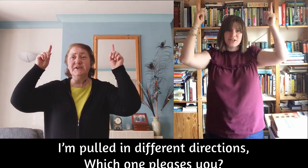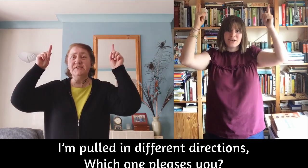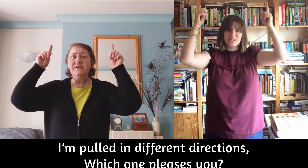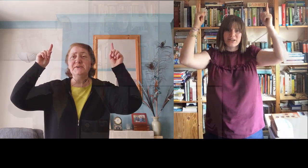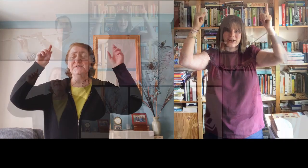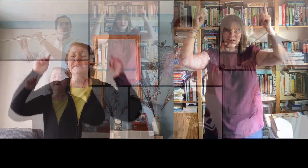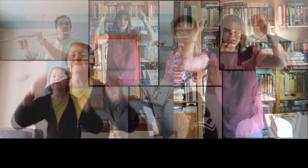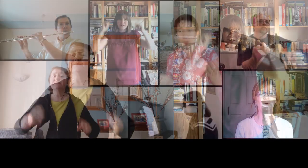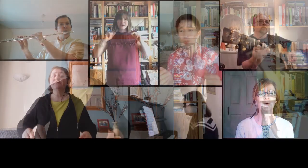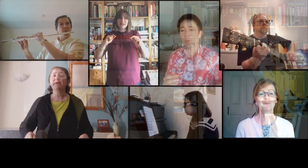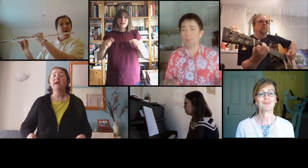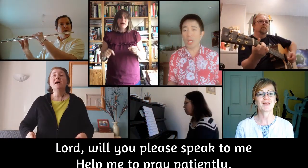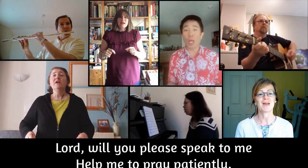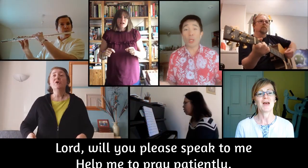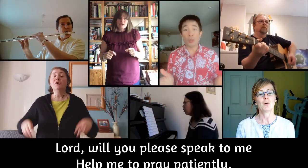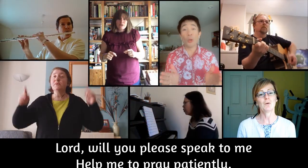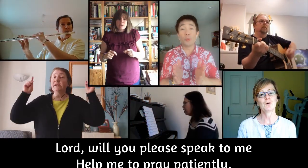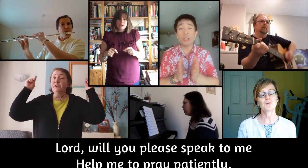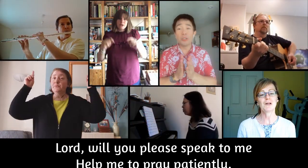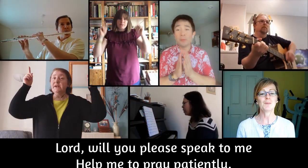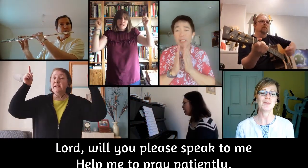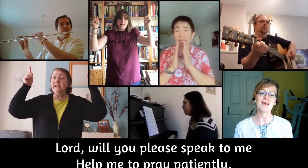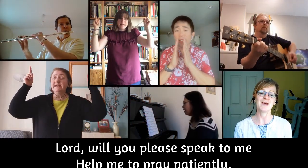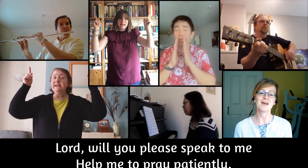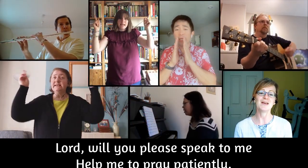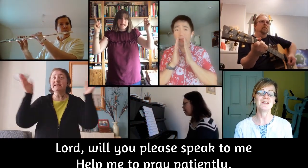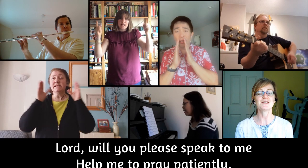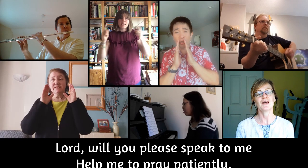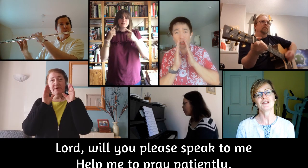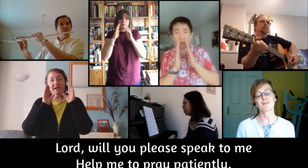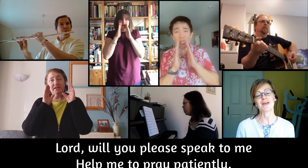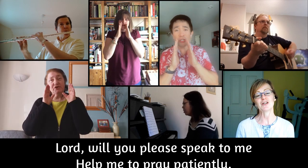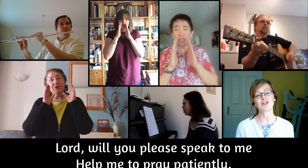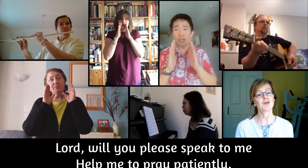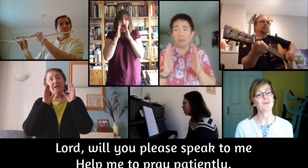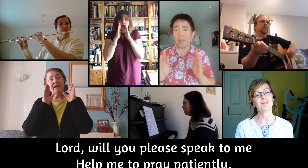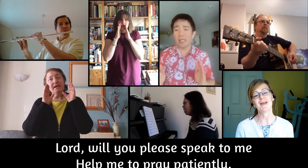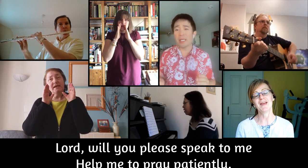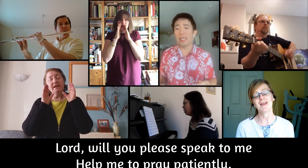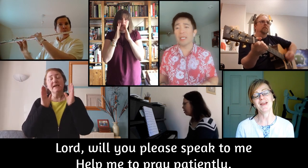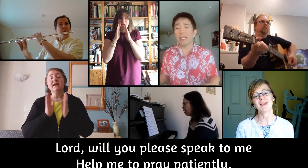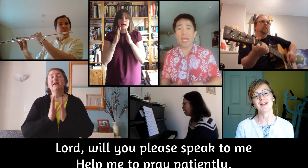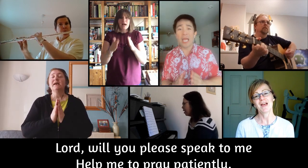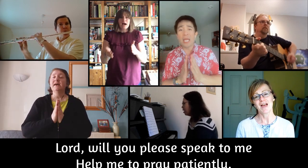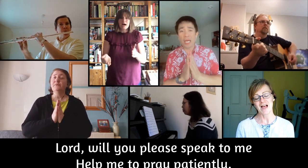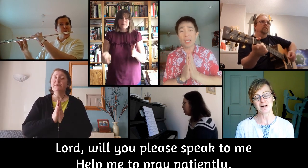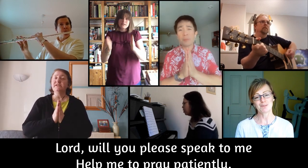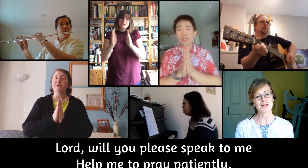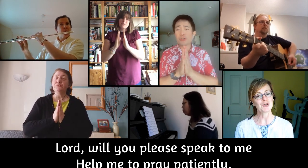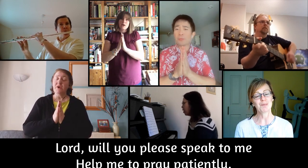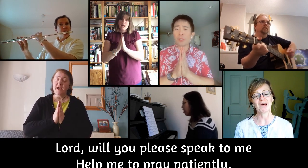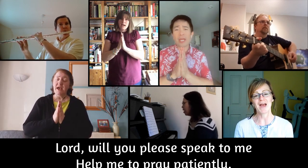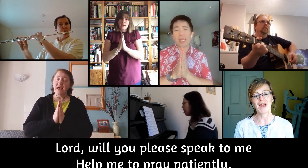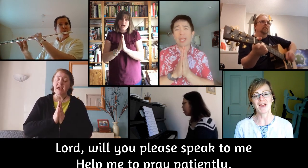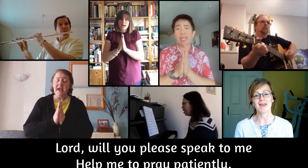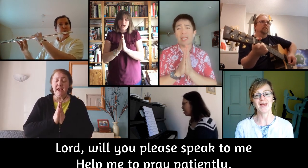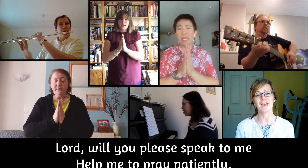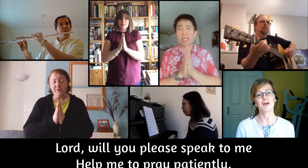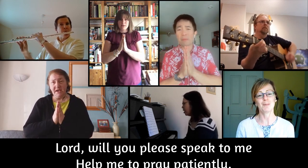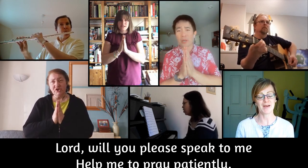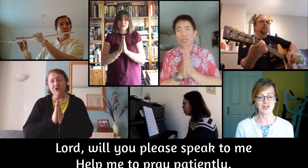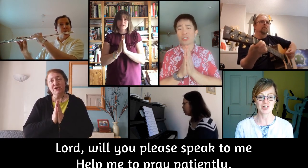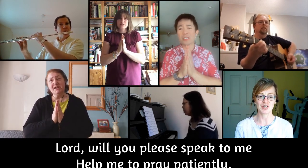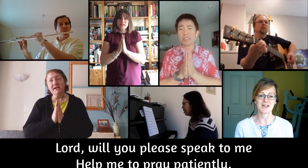you? Lord, will you please speak to me? Help me to pray